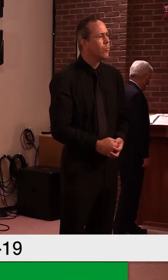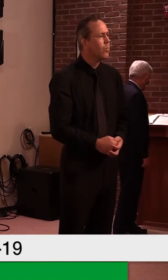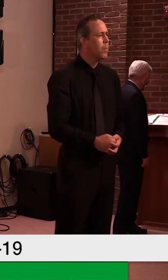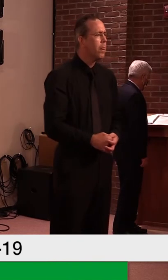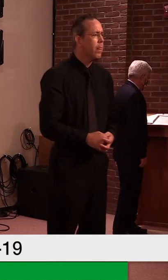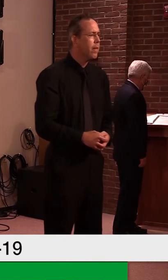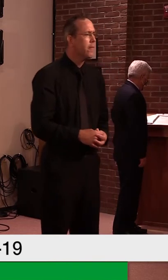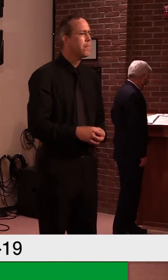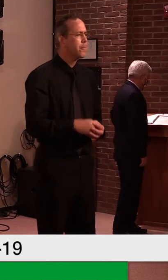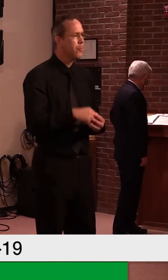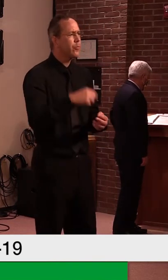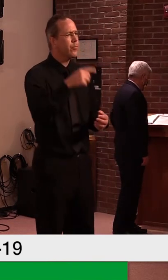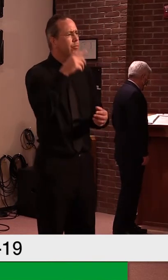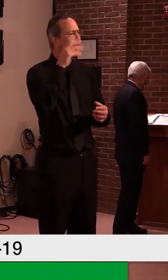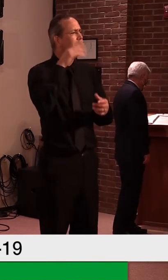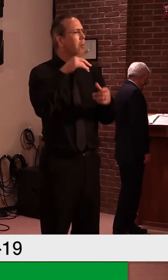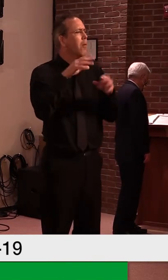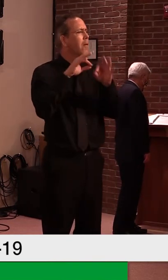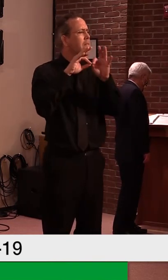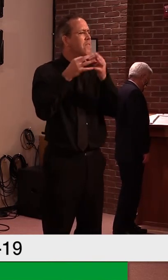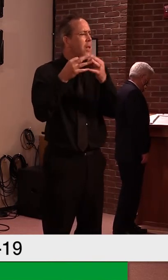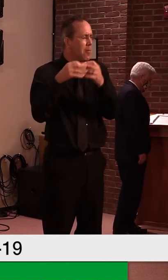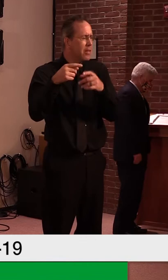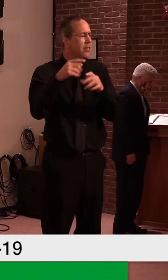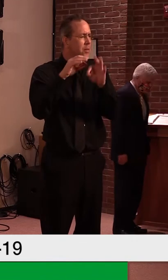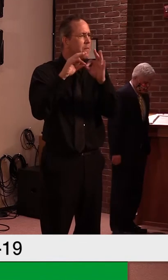equal educational opportunities for all students?